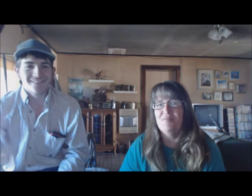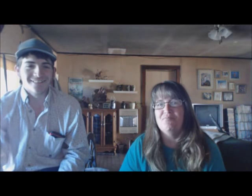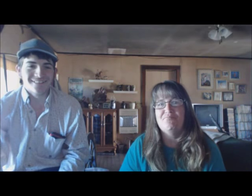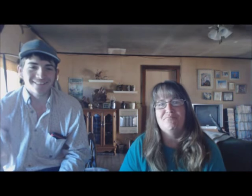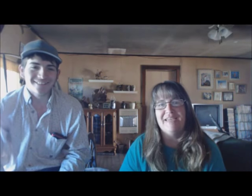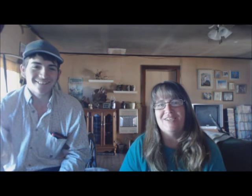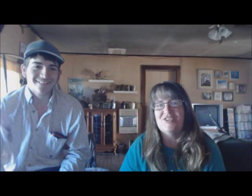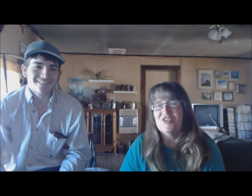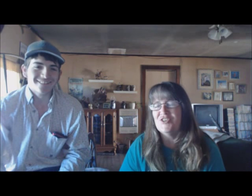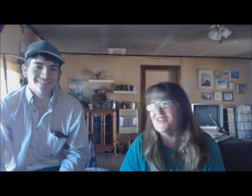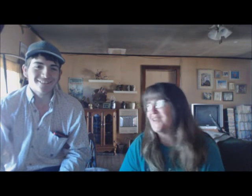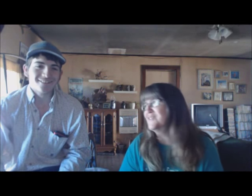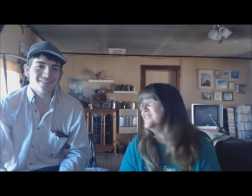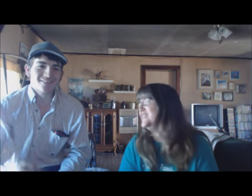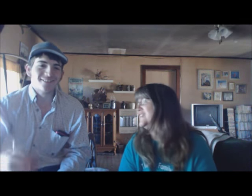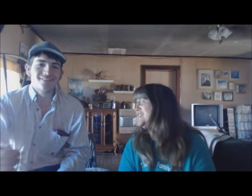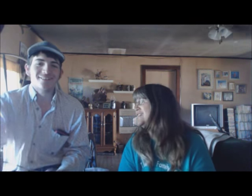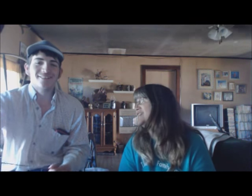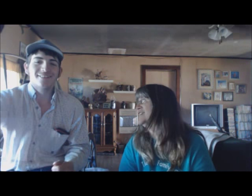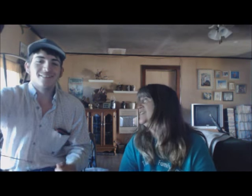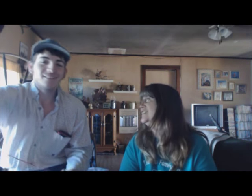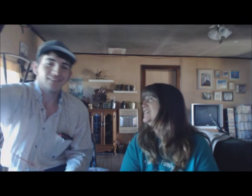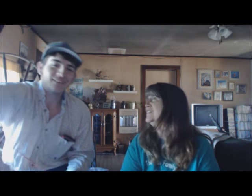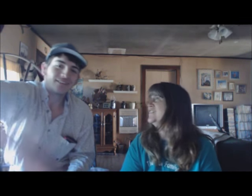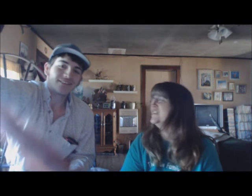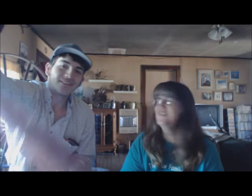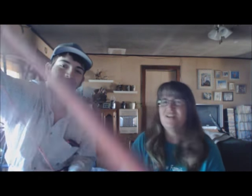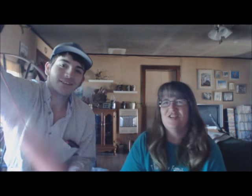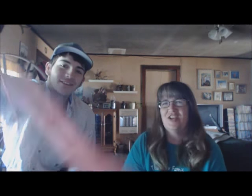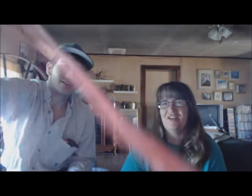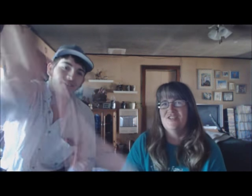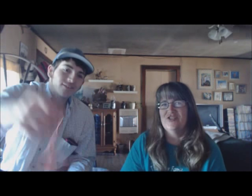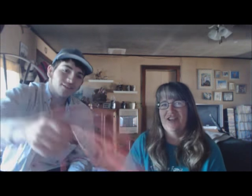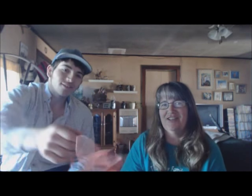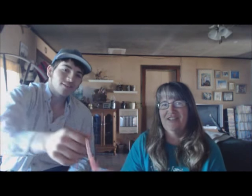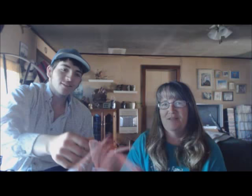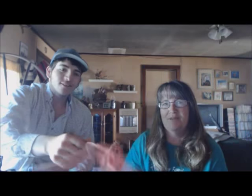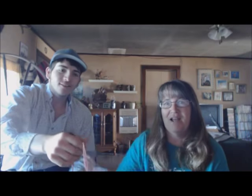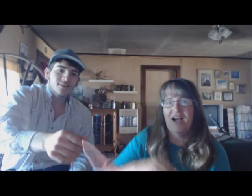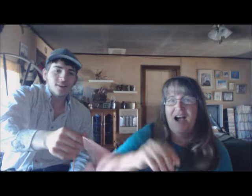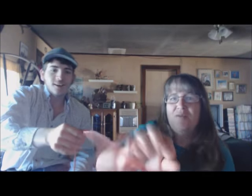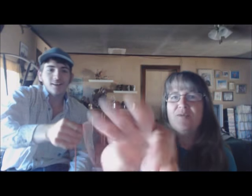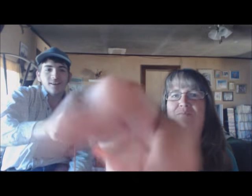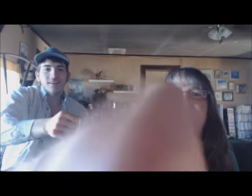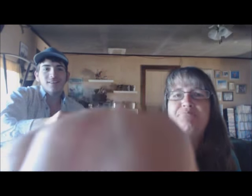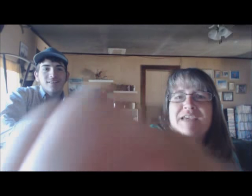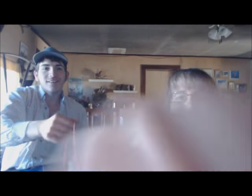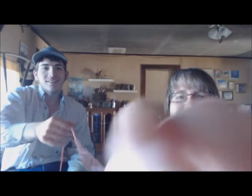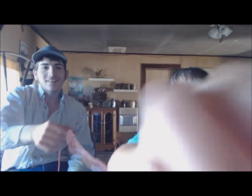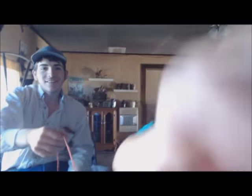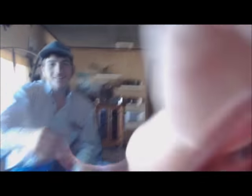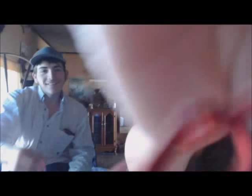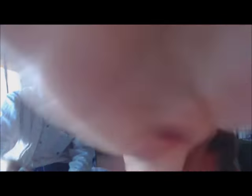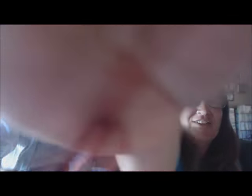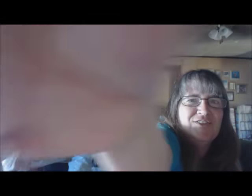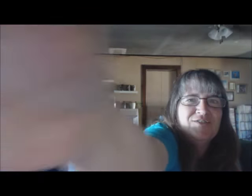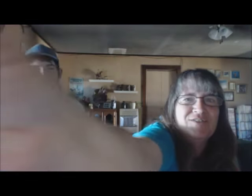will beat you. They will see. Well, I guess you're not a child, because you're 19. But I will beat the fire out of you.